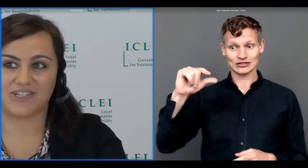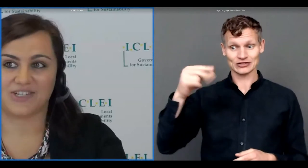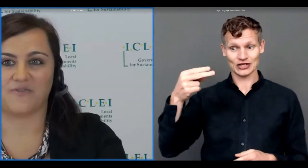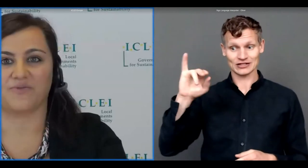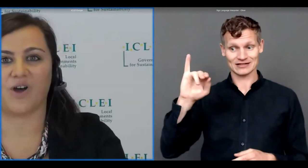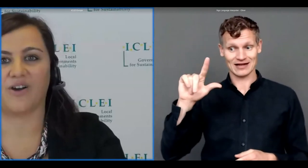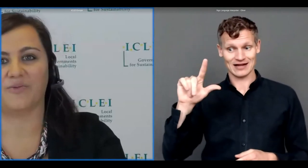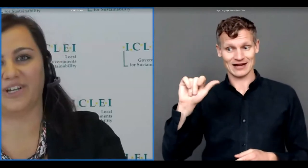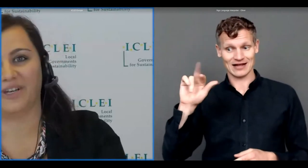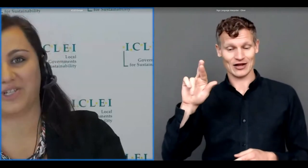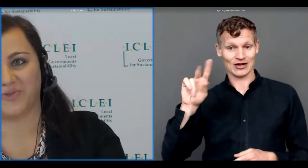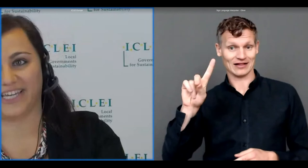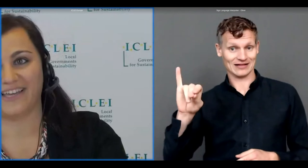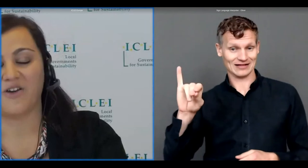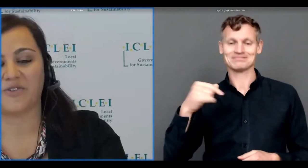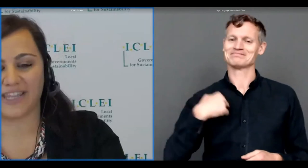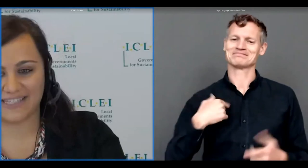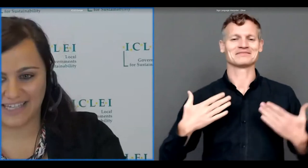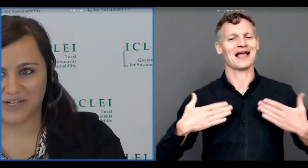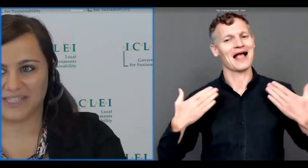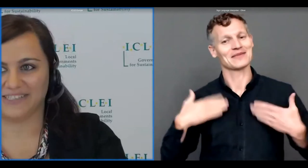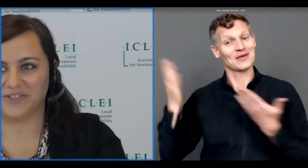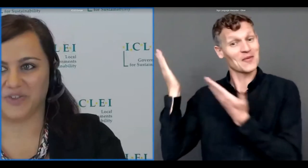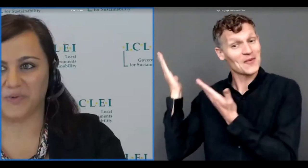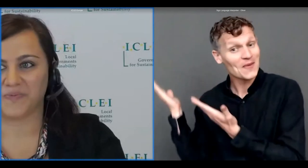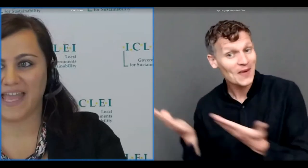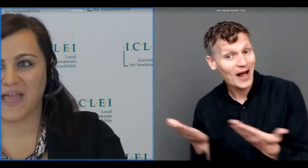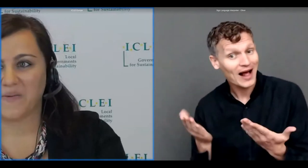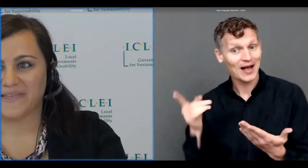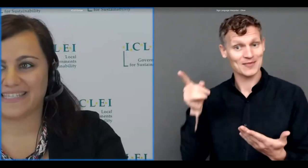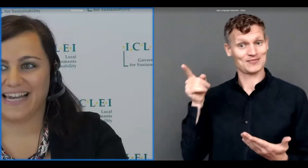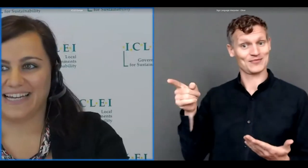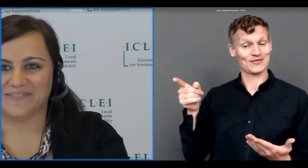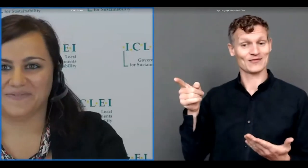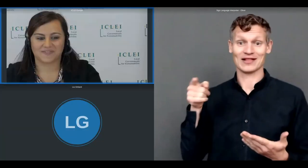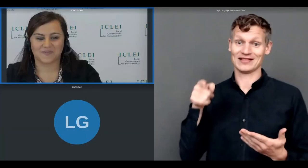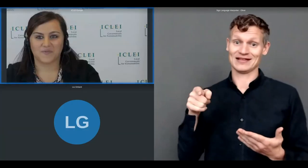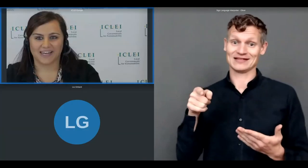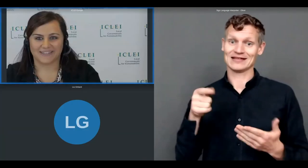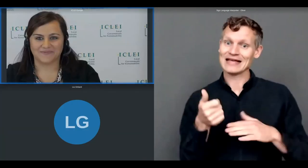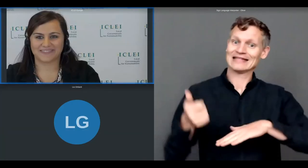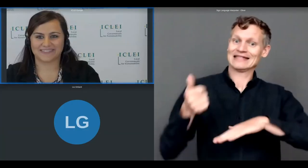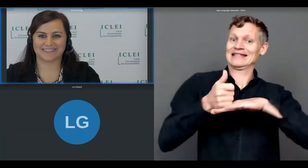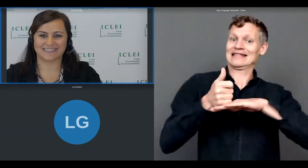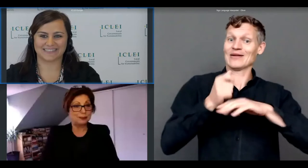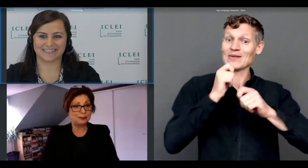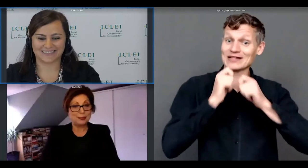stage of the rock of knowledge week for this keynote interview Mrs Ghilardi welcome